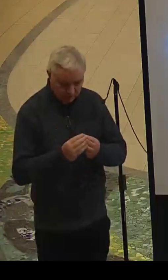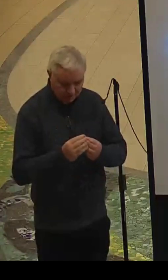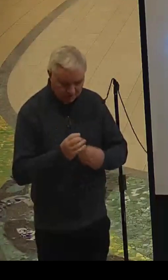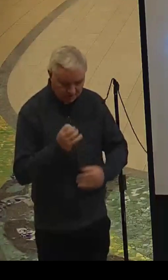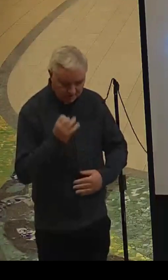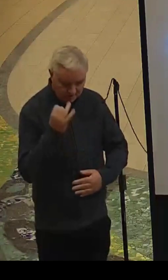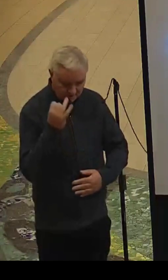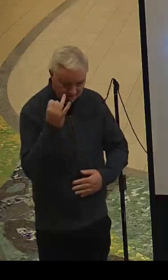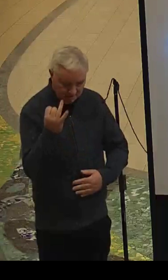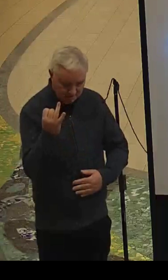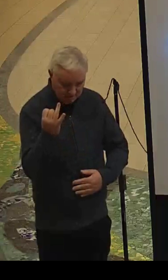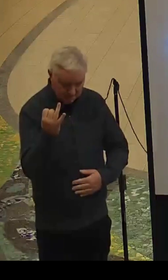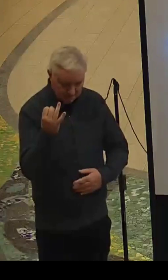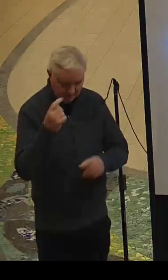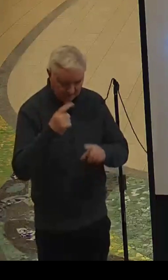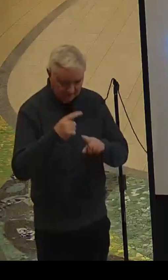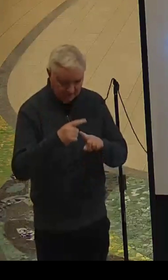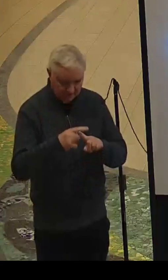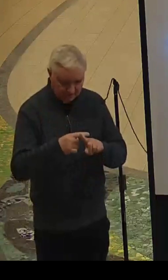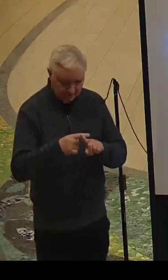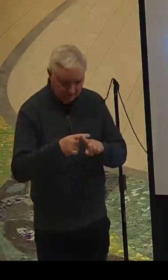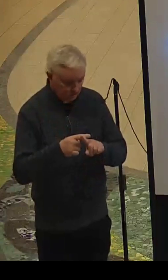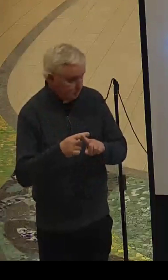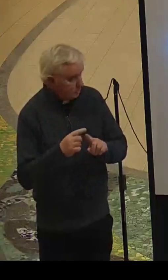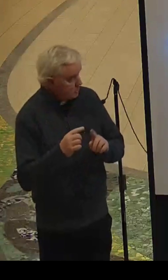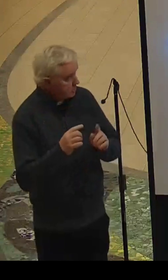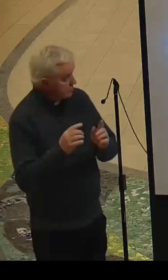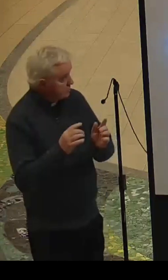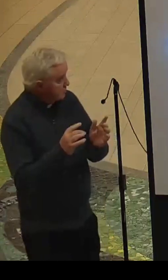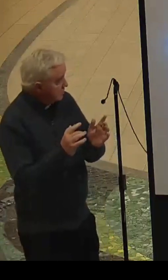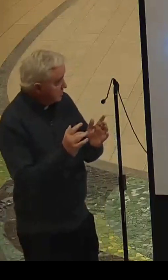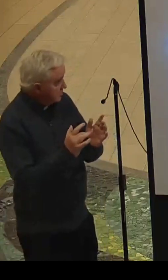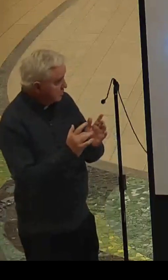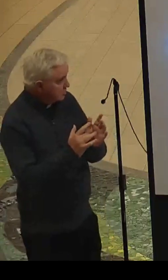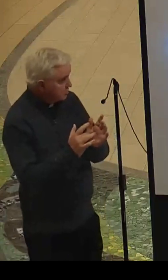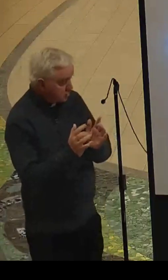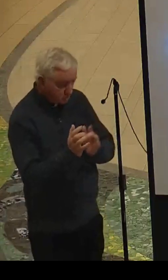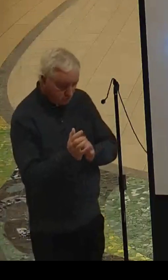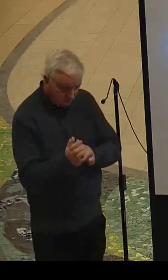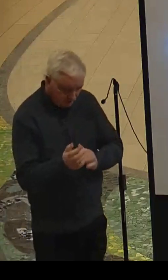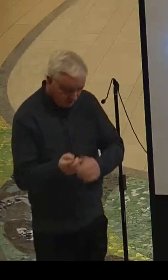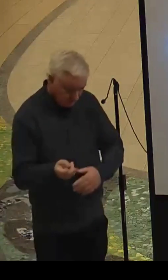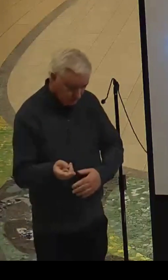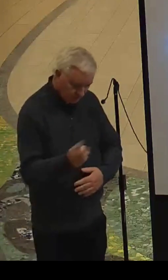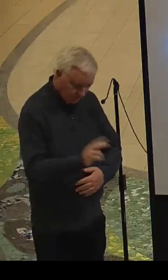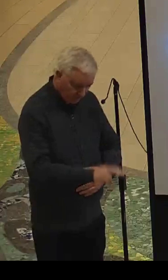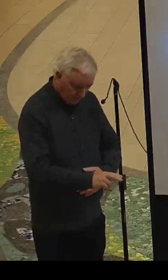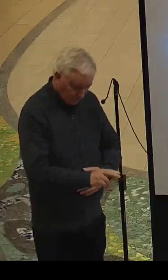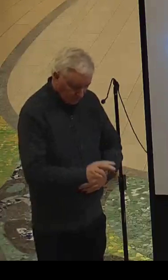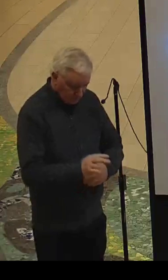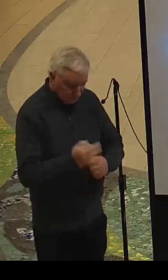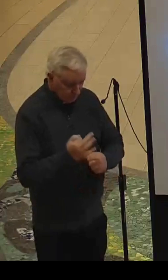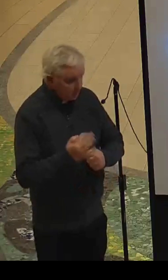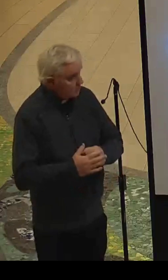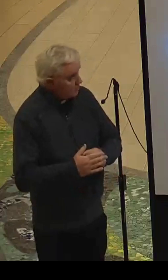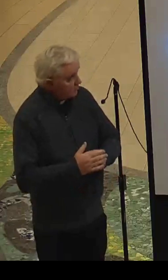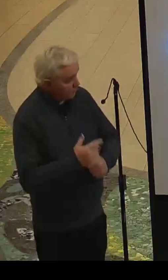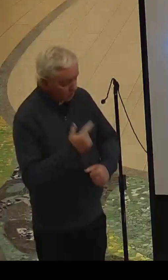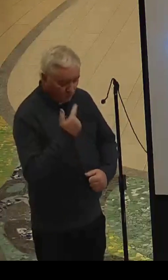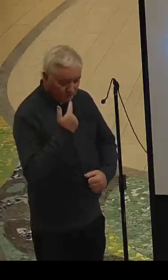with the seventh station. Jesus falls